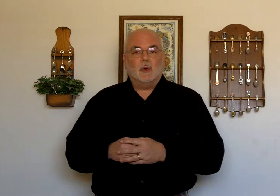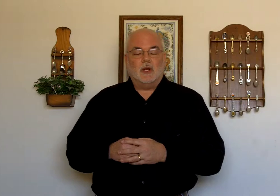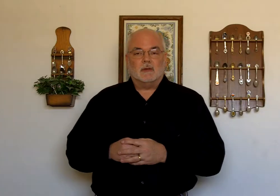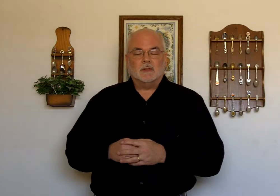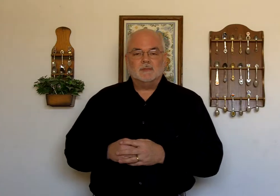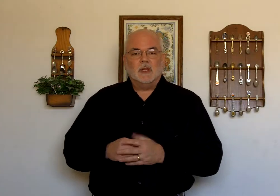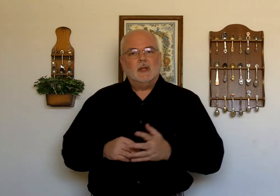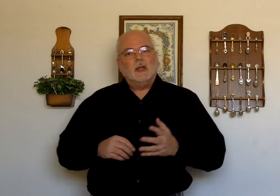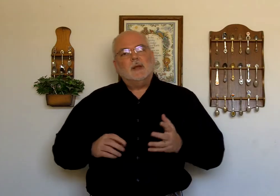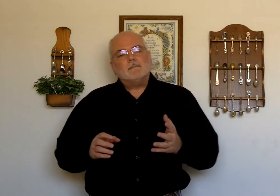12.